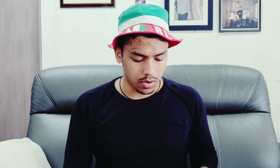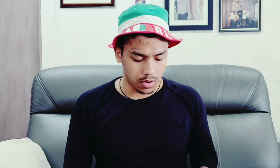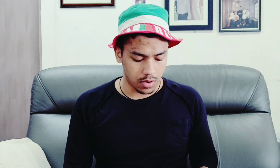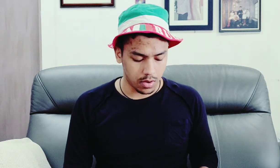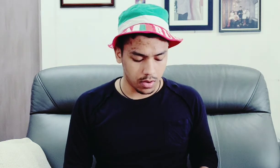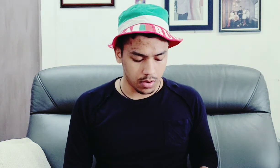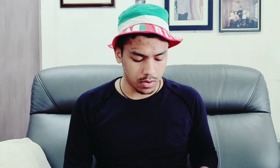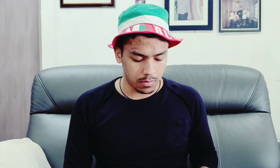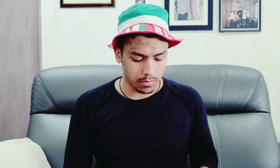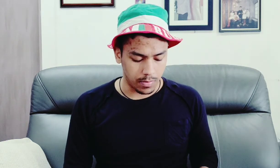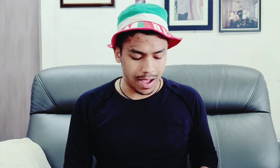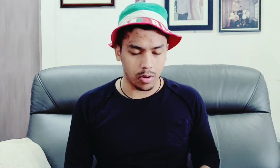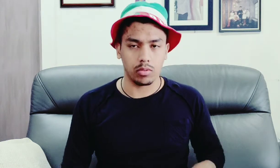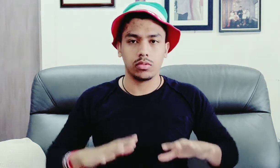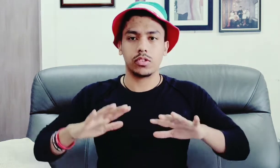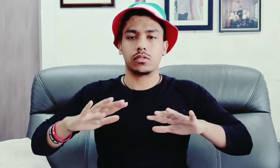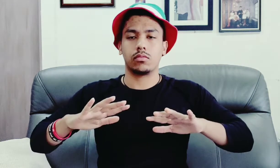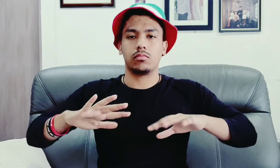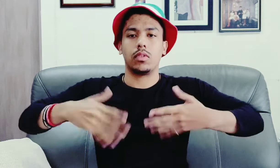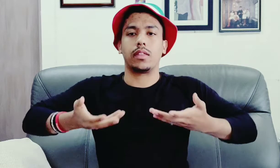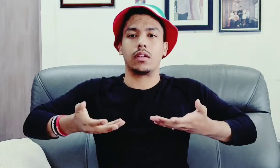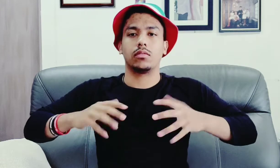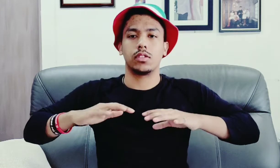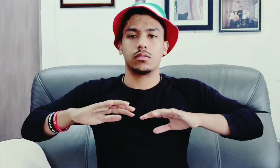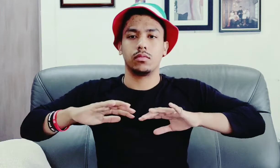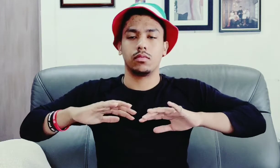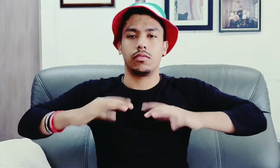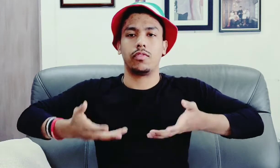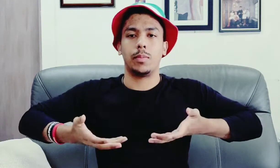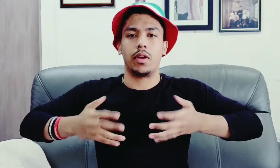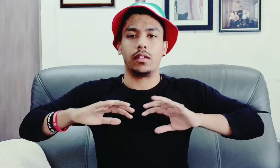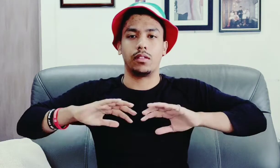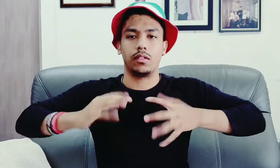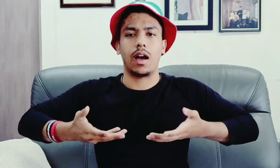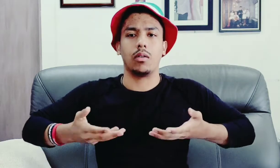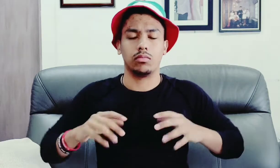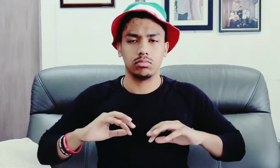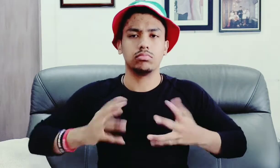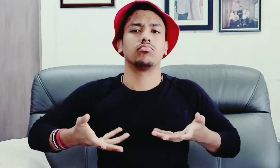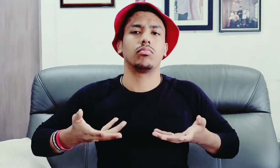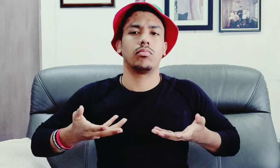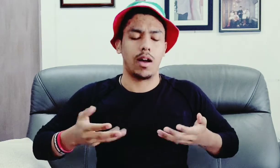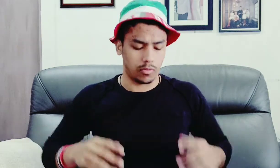do how just like that just flip your hands how how